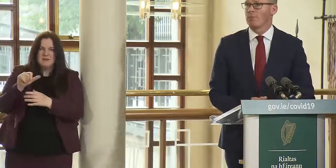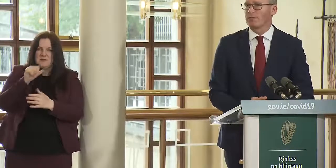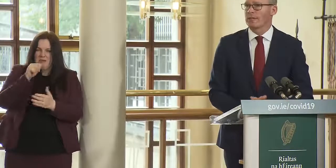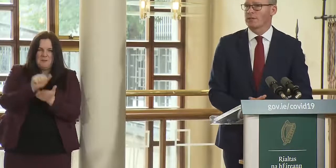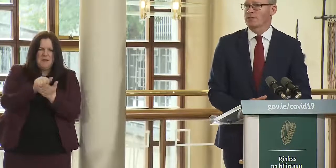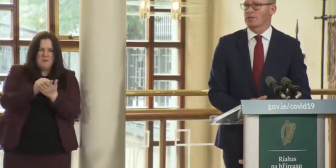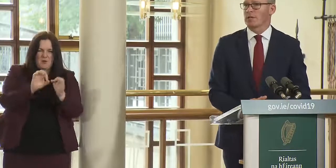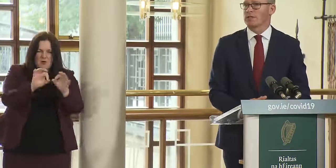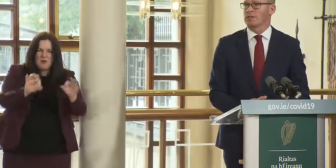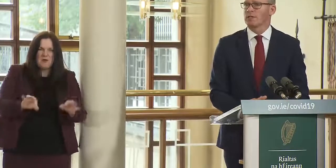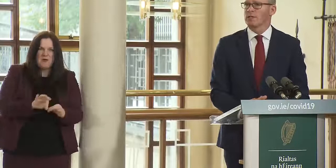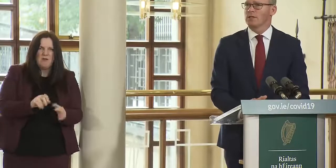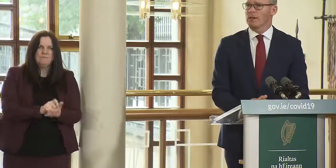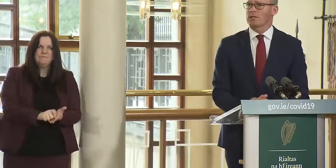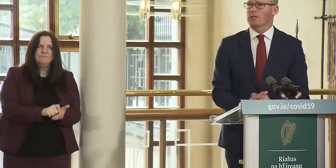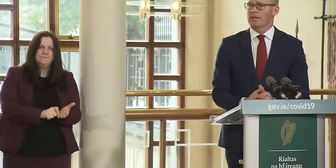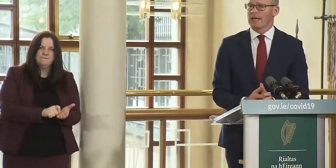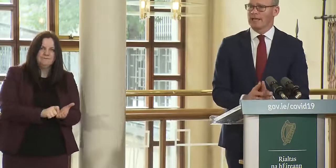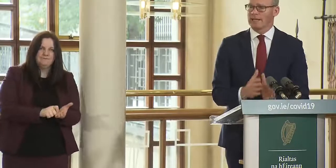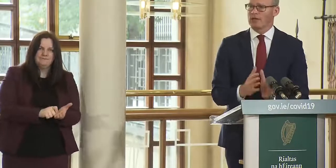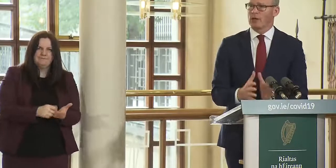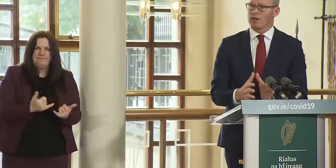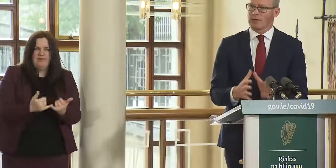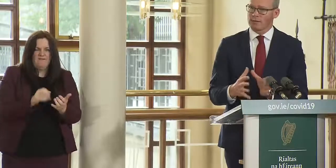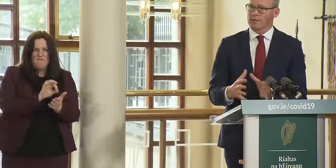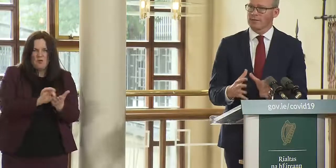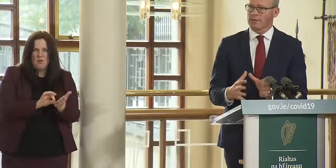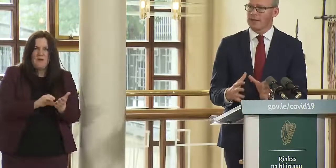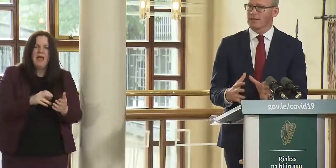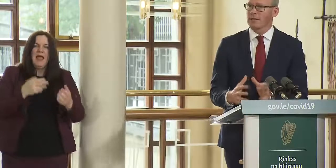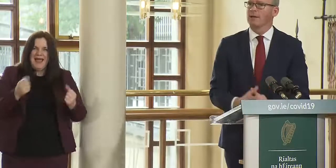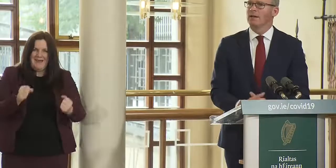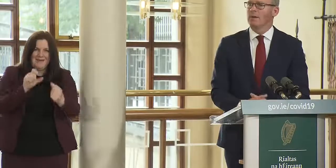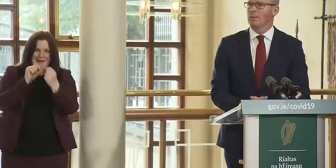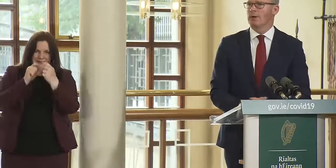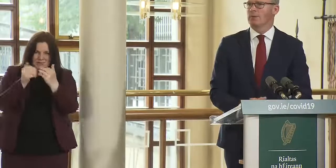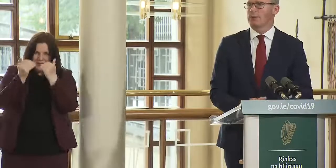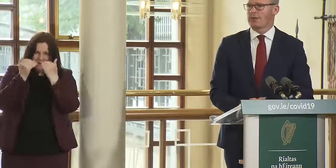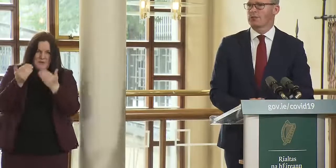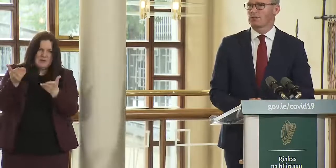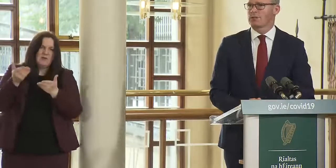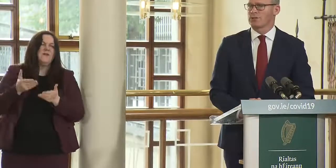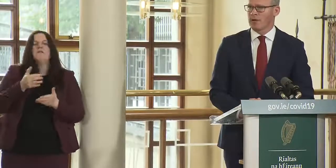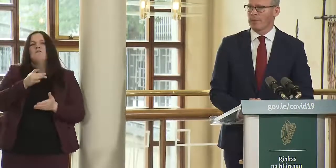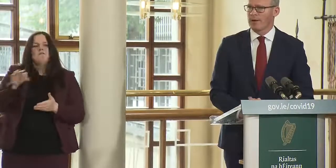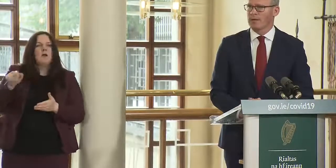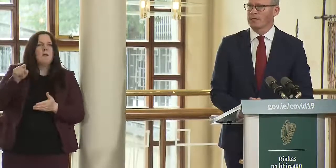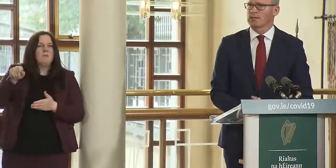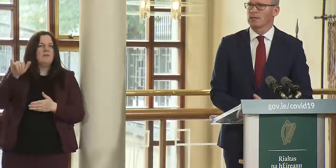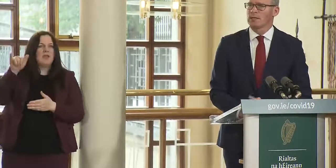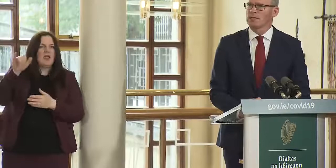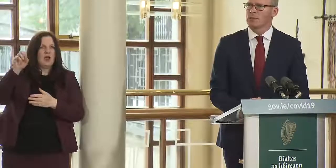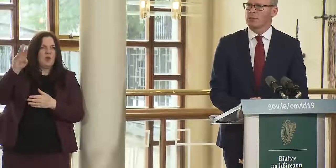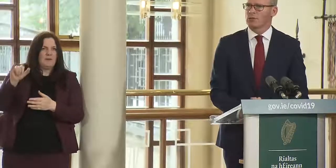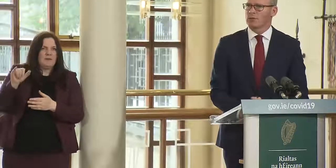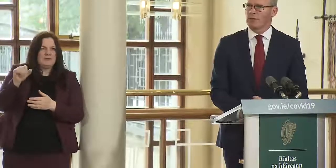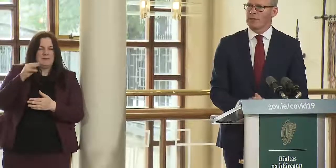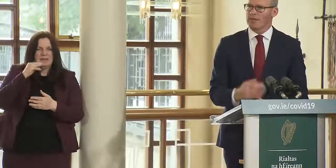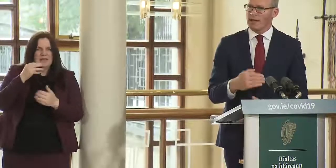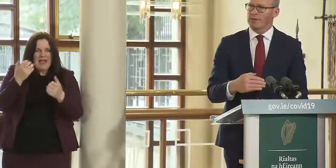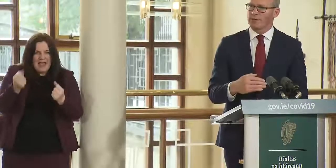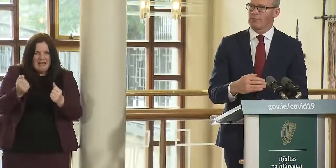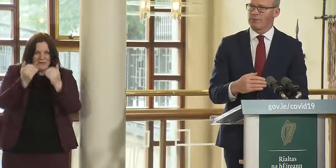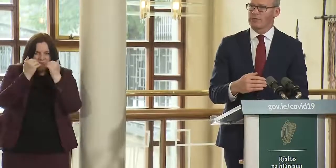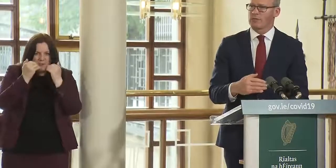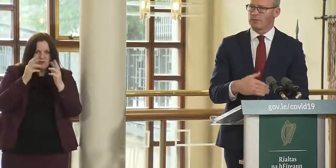form filling exercise to actually getting electronic data about passengers from airlines to make sure